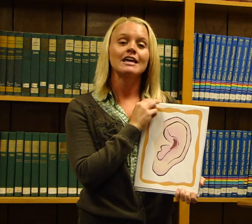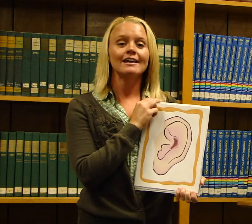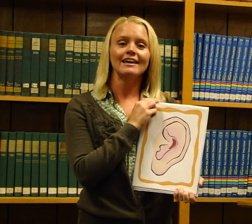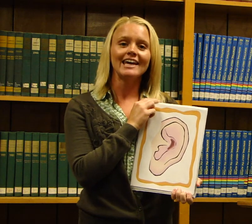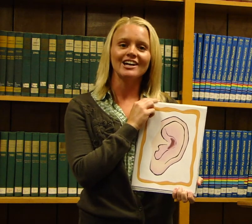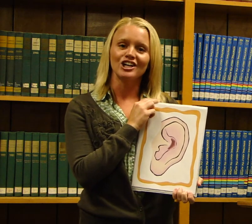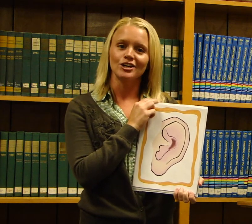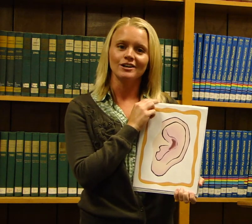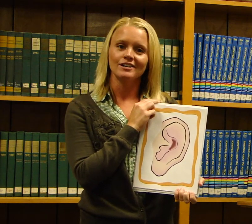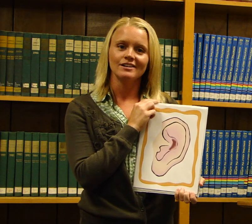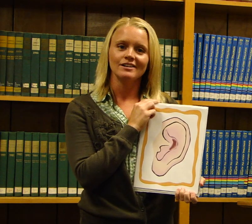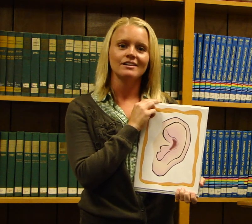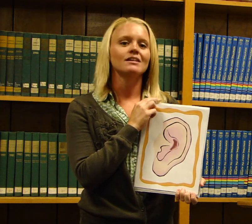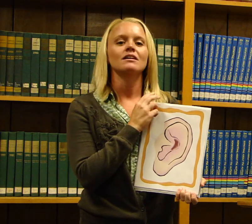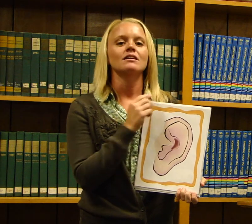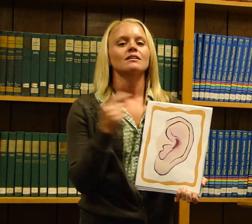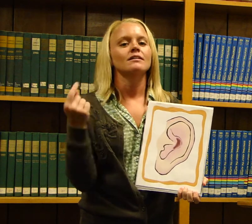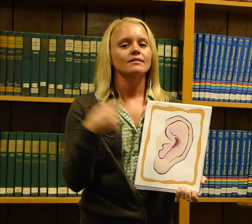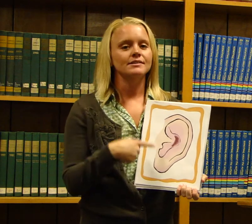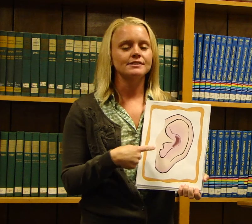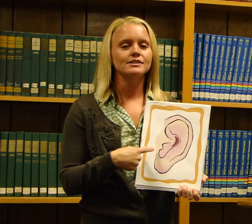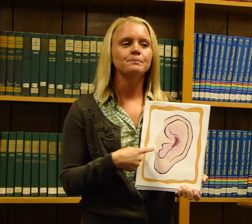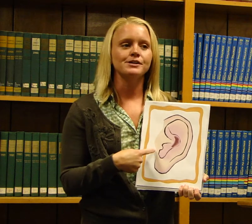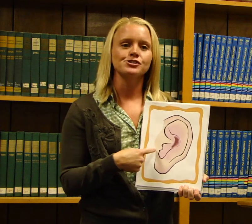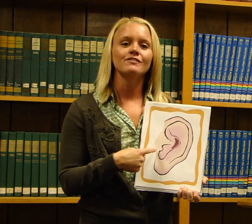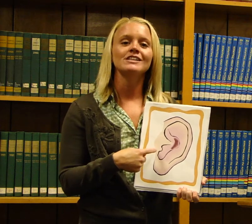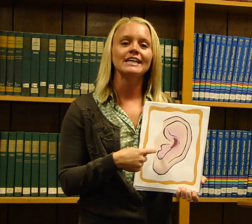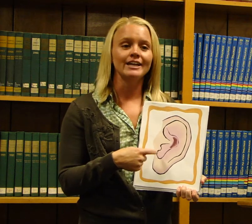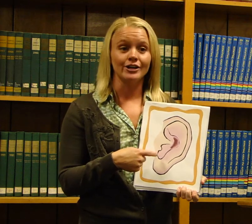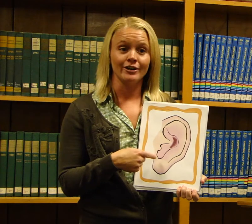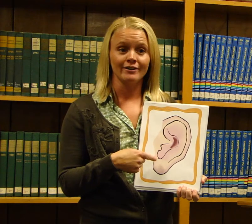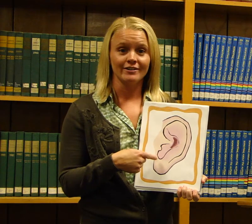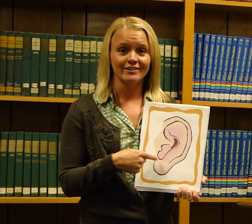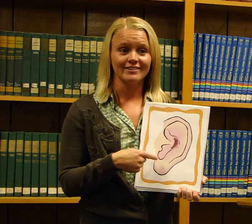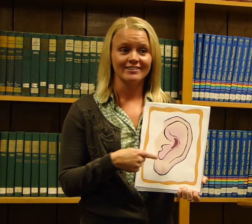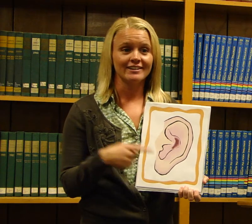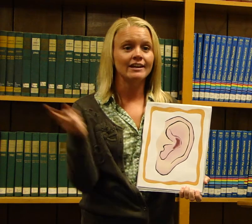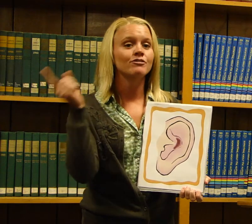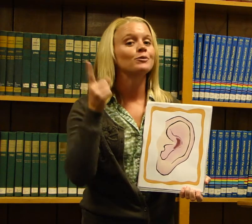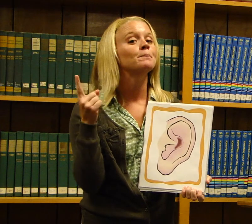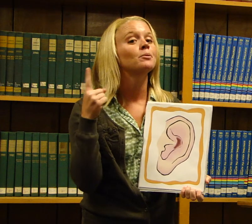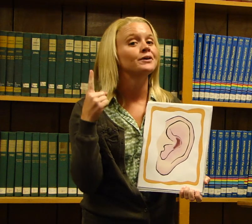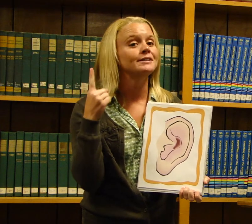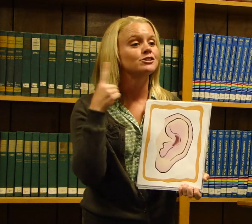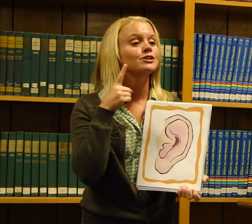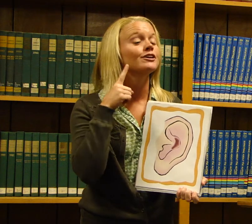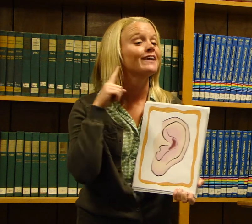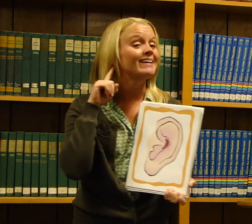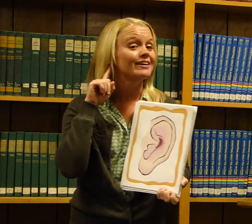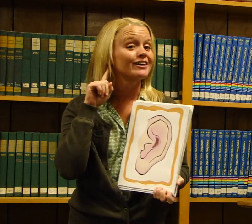Ear. This is a picture of an ear. Can everyone point to your ear?